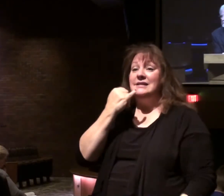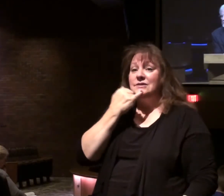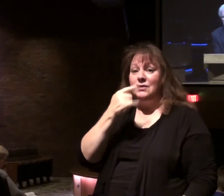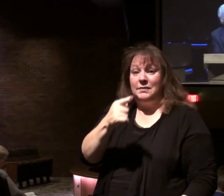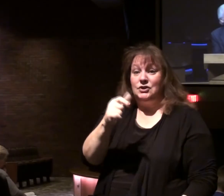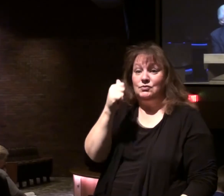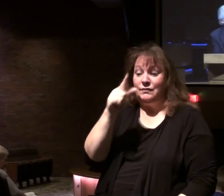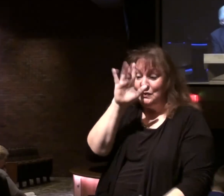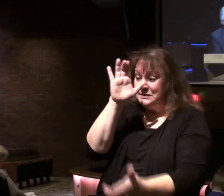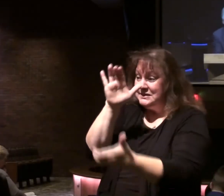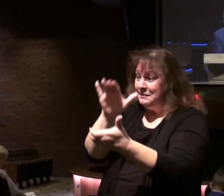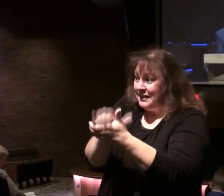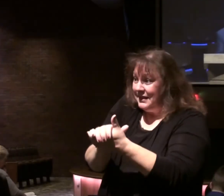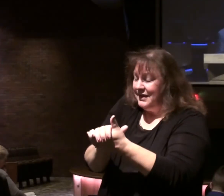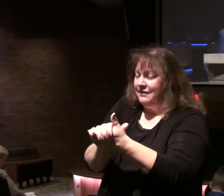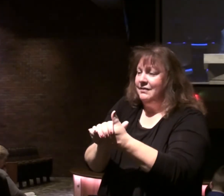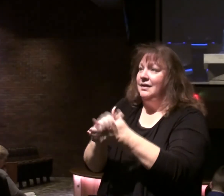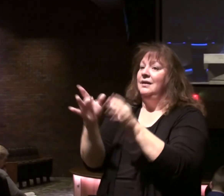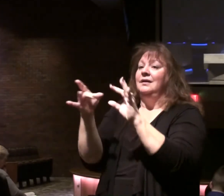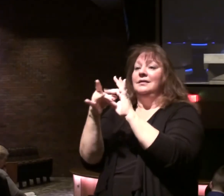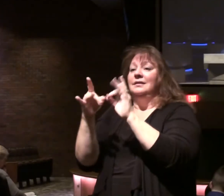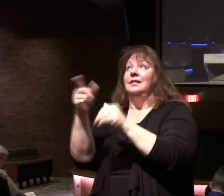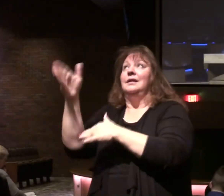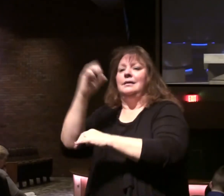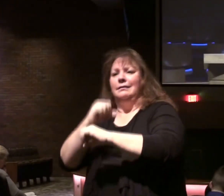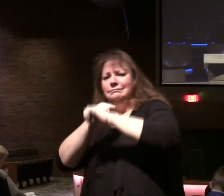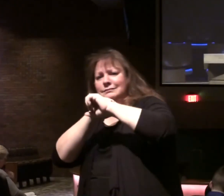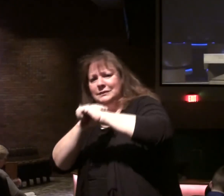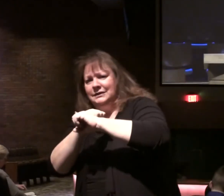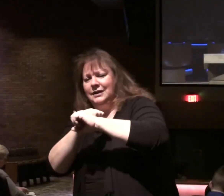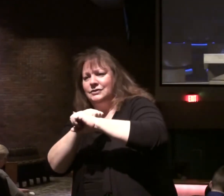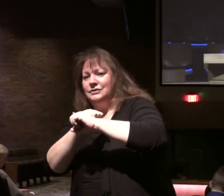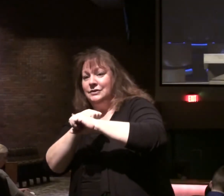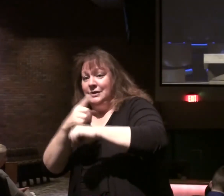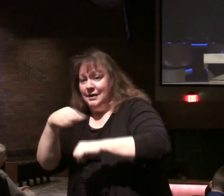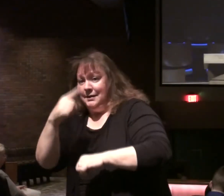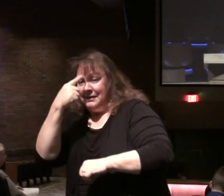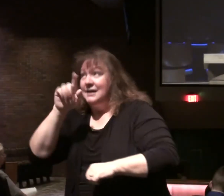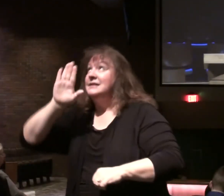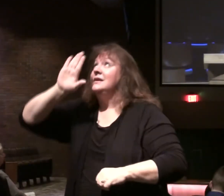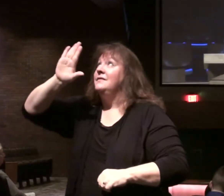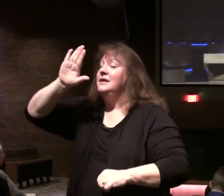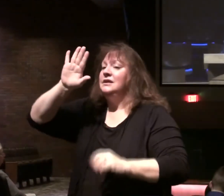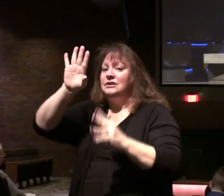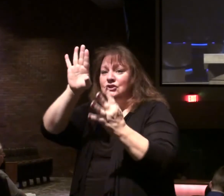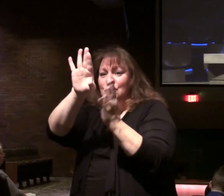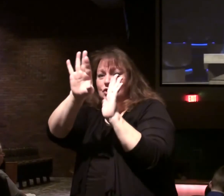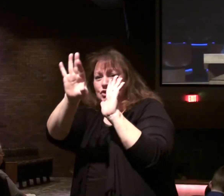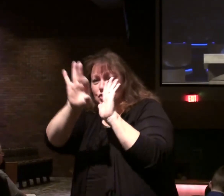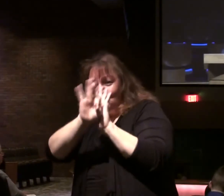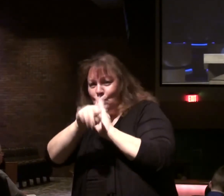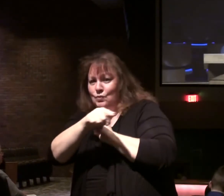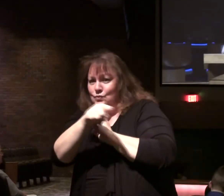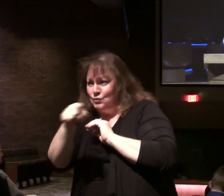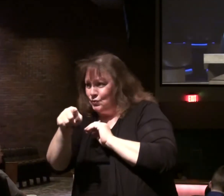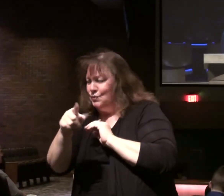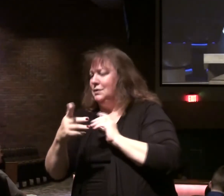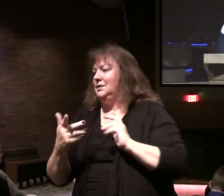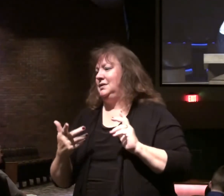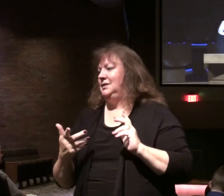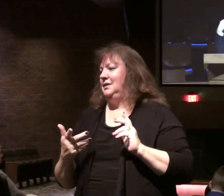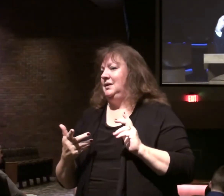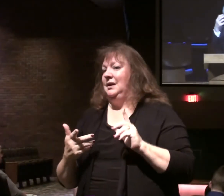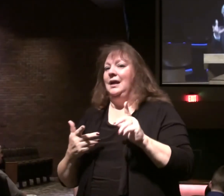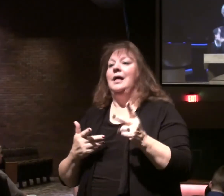unbelief. They prophesied God's deliverance of the nation because of his sovereign choice of Israel. And these